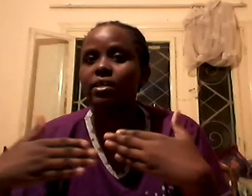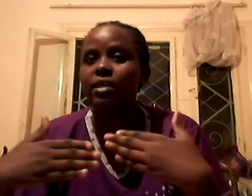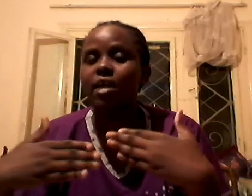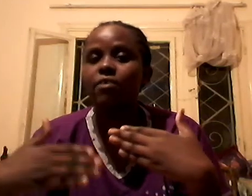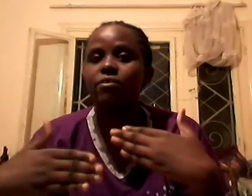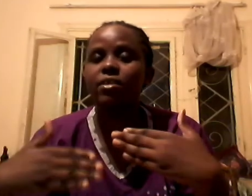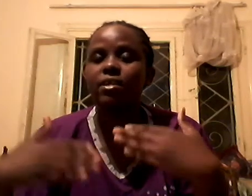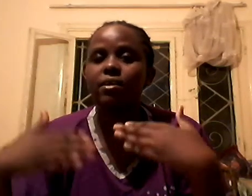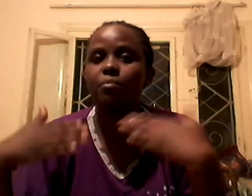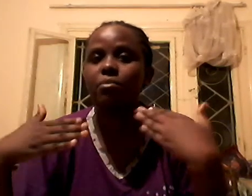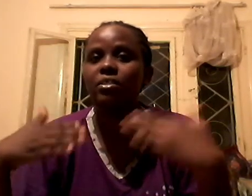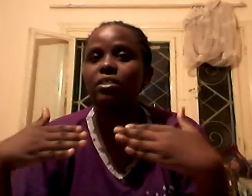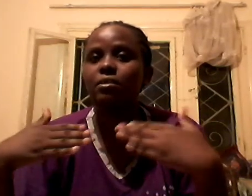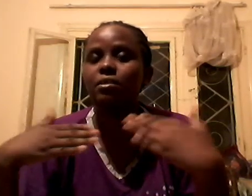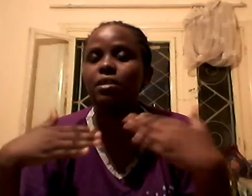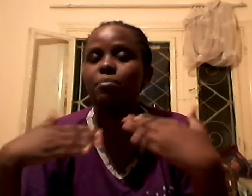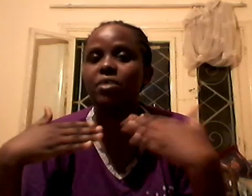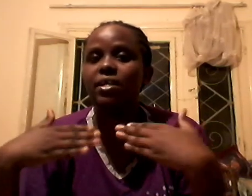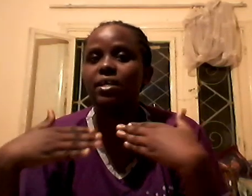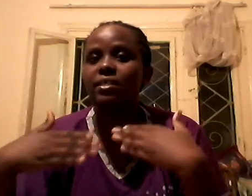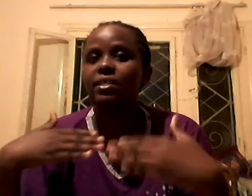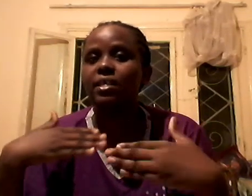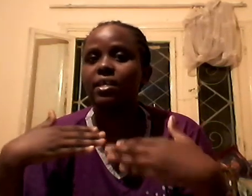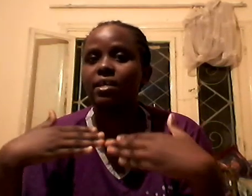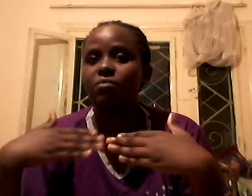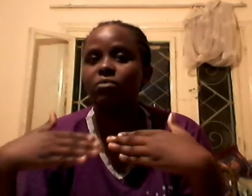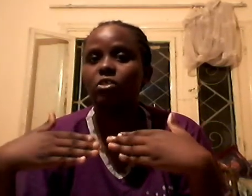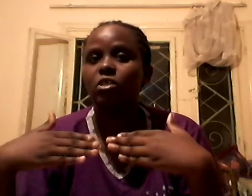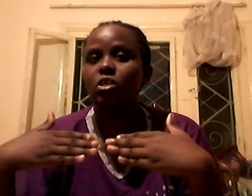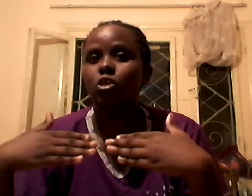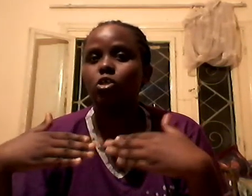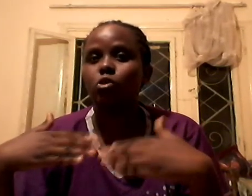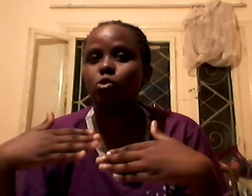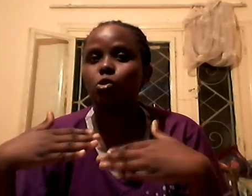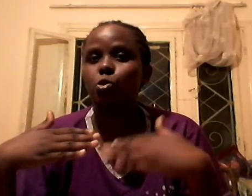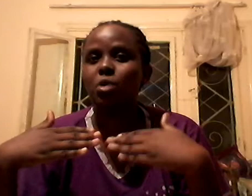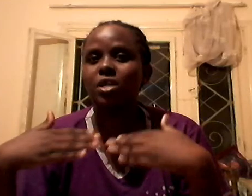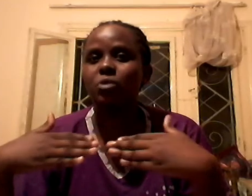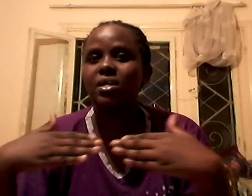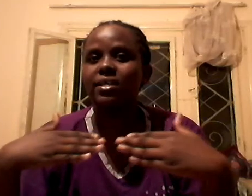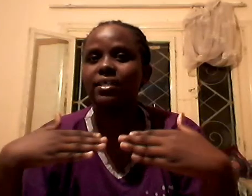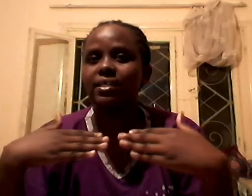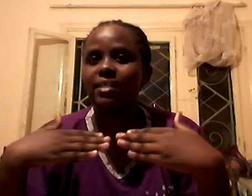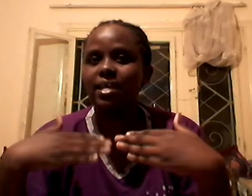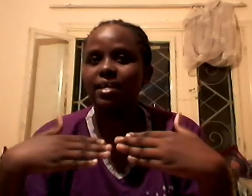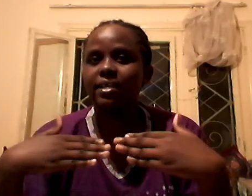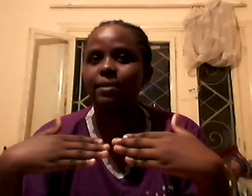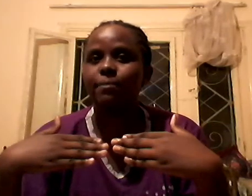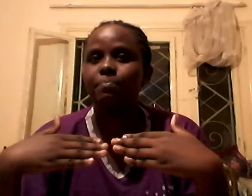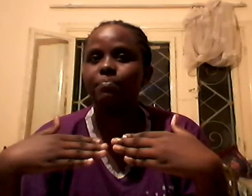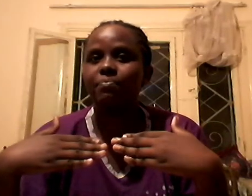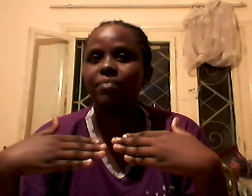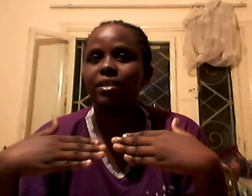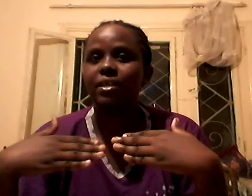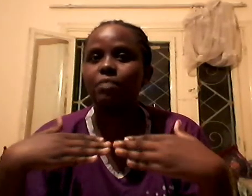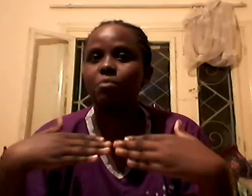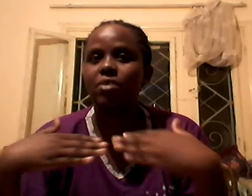I know the body has a language. So, try to understand his body